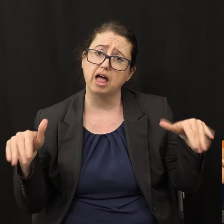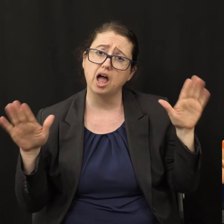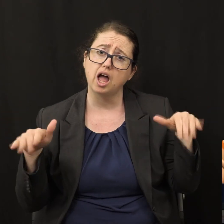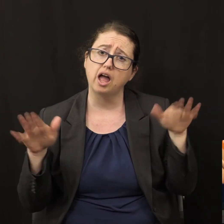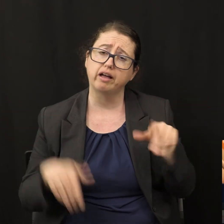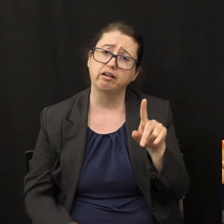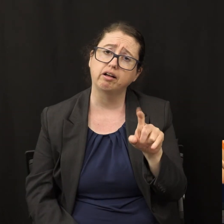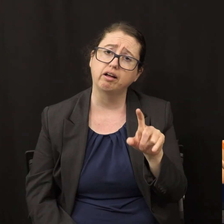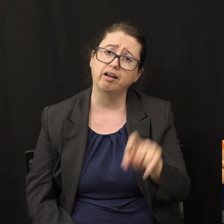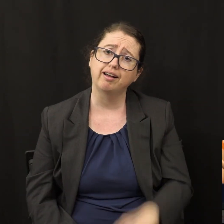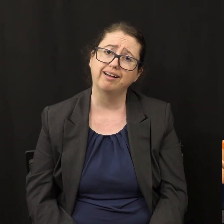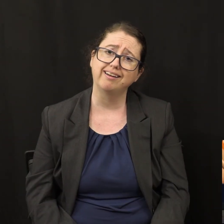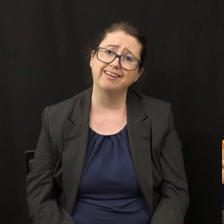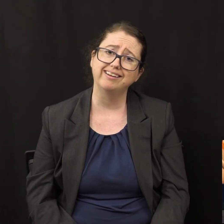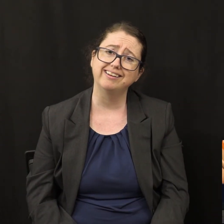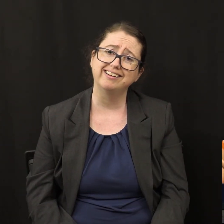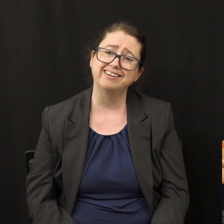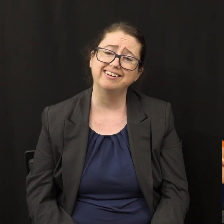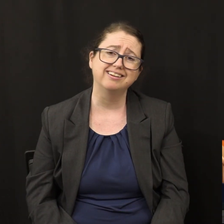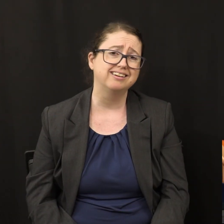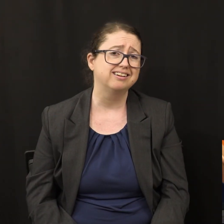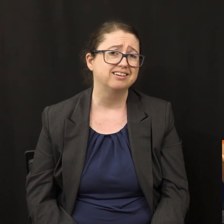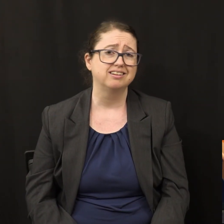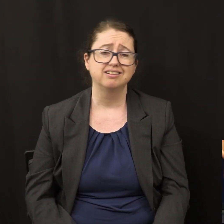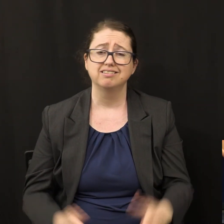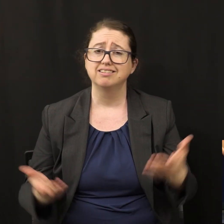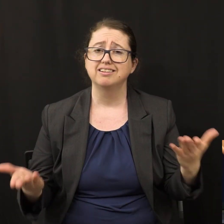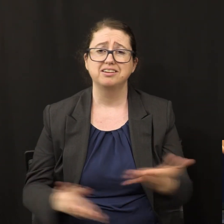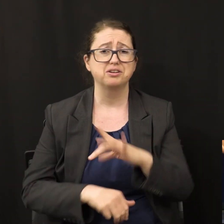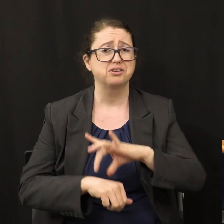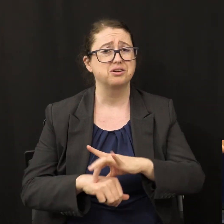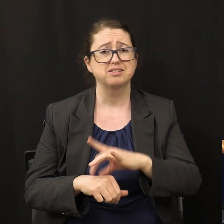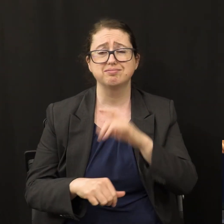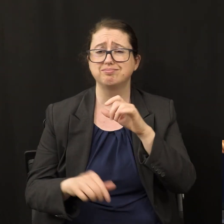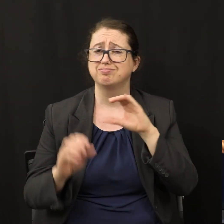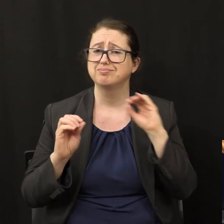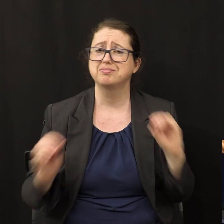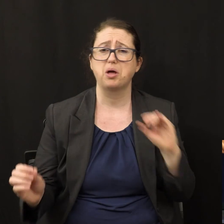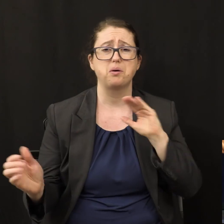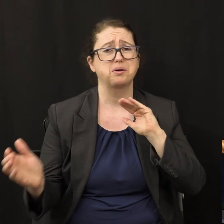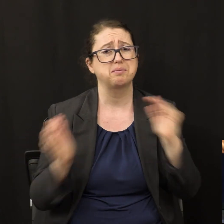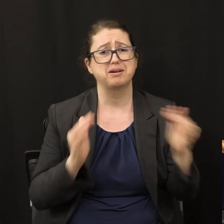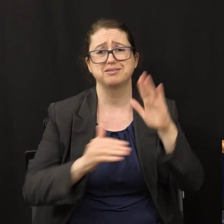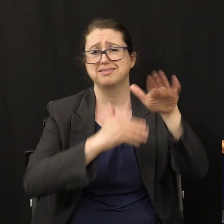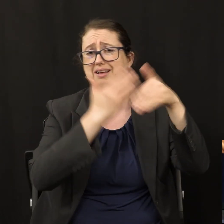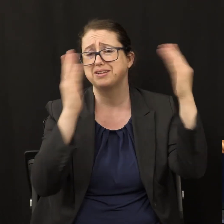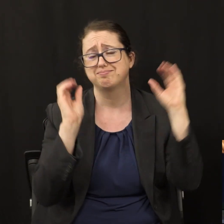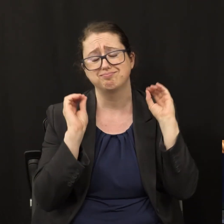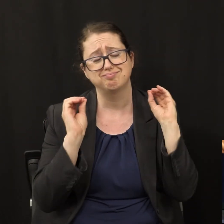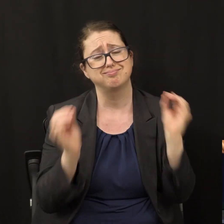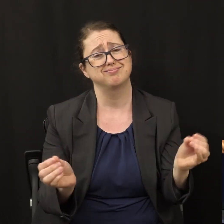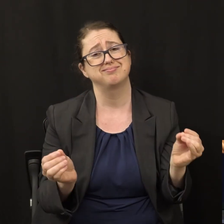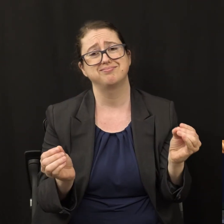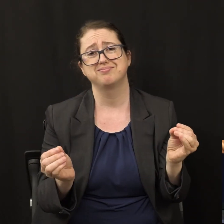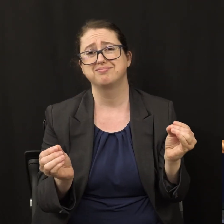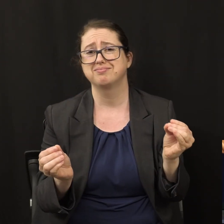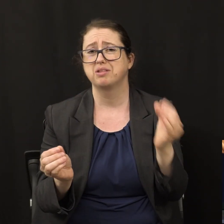nothing we have on this earth compares to what we're going to have in eternity folks so why are we so attached to our